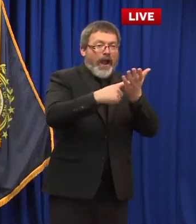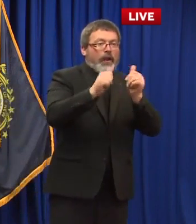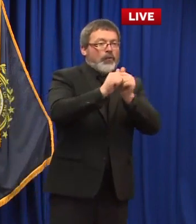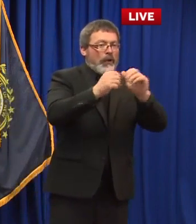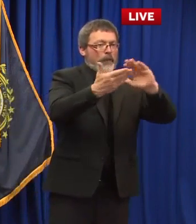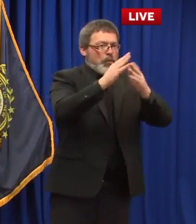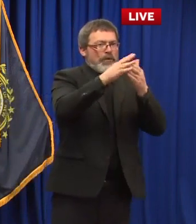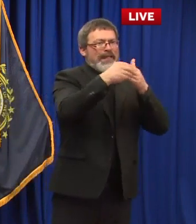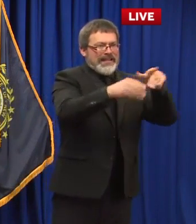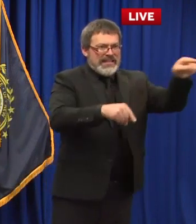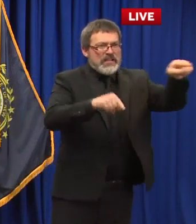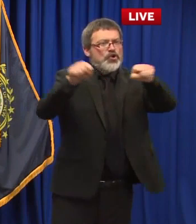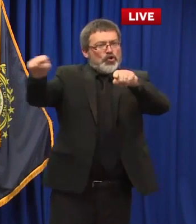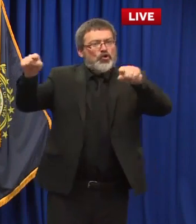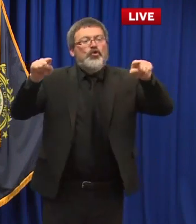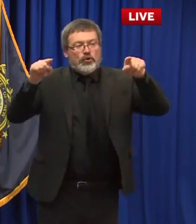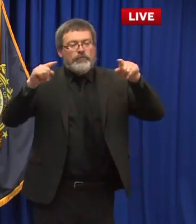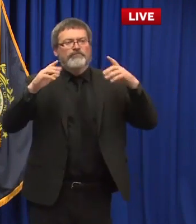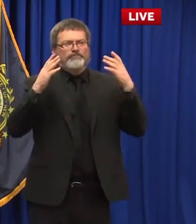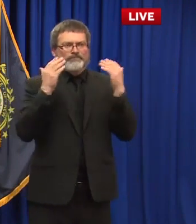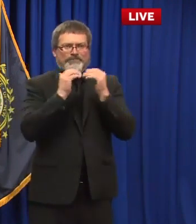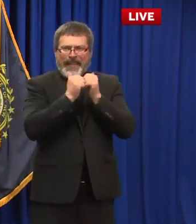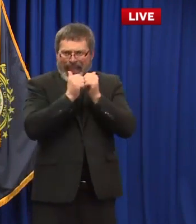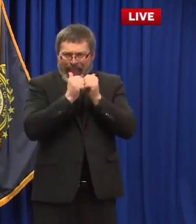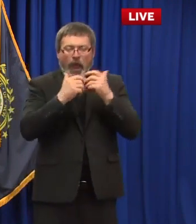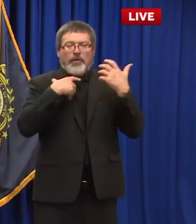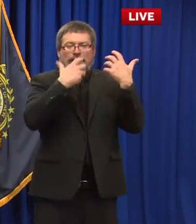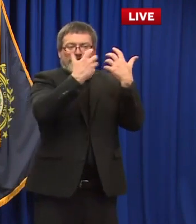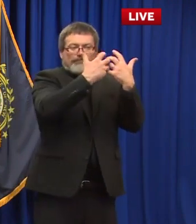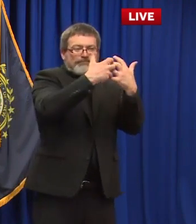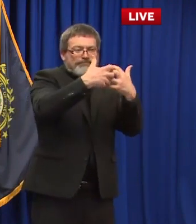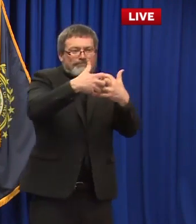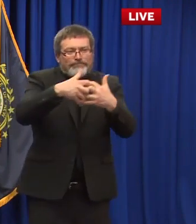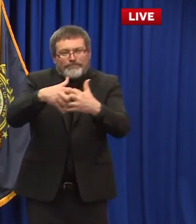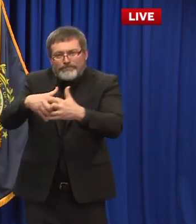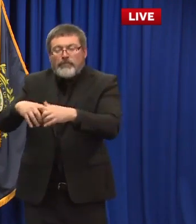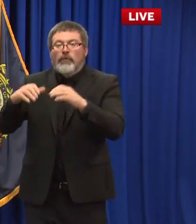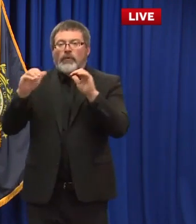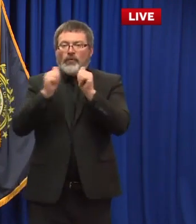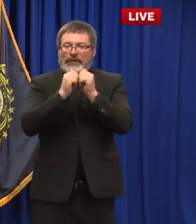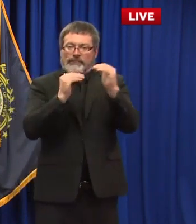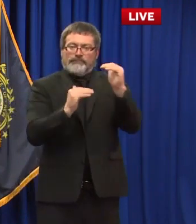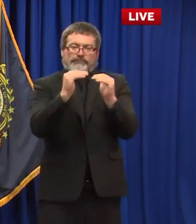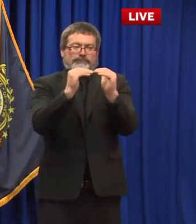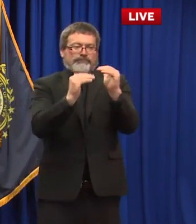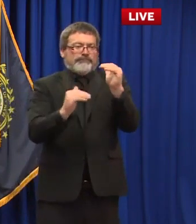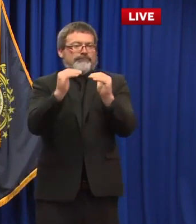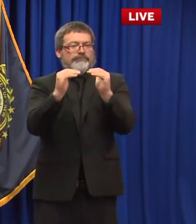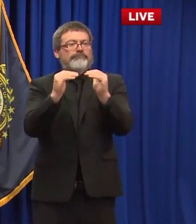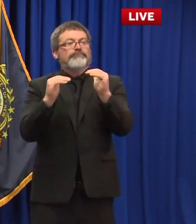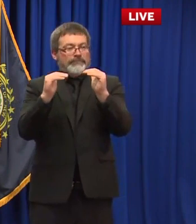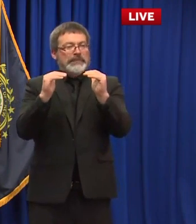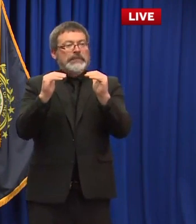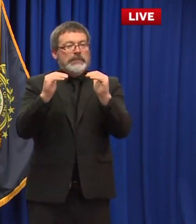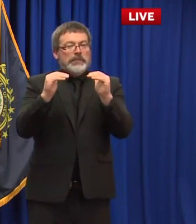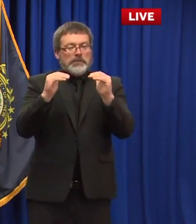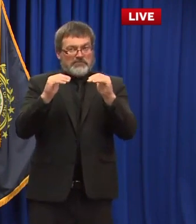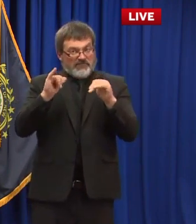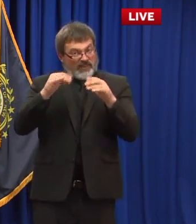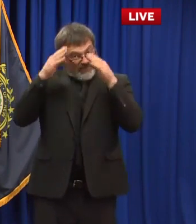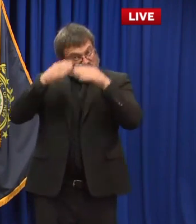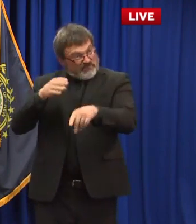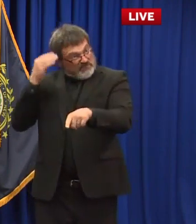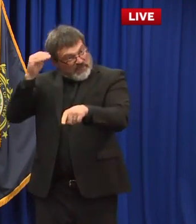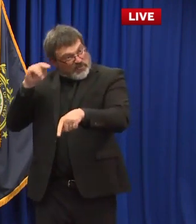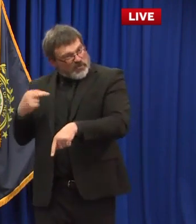with making sure we're integrating ourselves with the issues in these communities not just manchester and nashua but every city in town we have 220 cities and towns